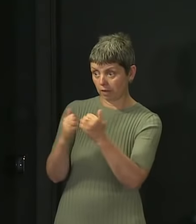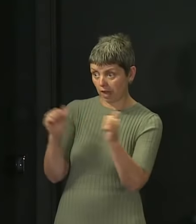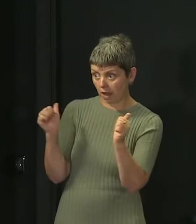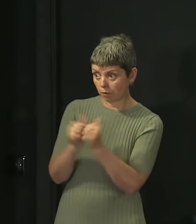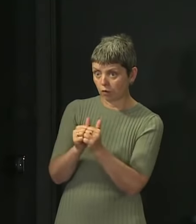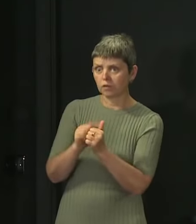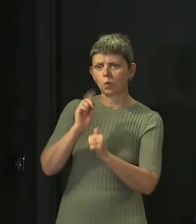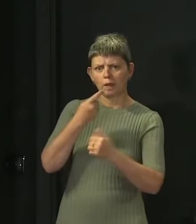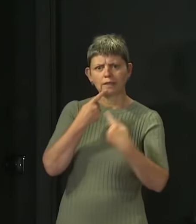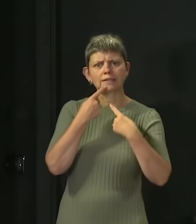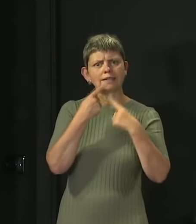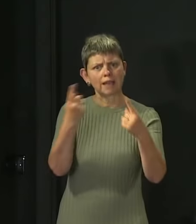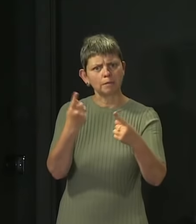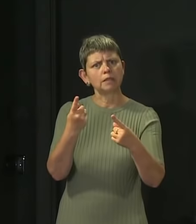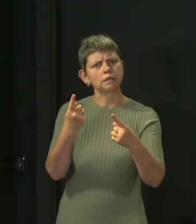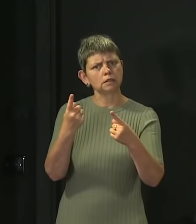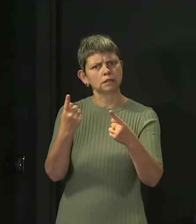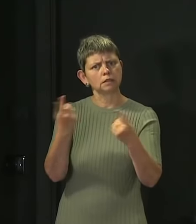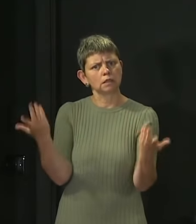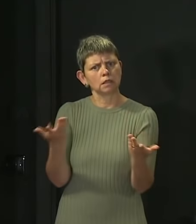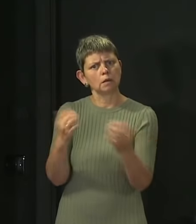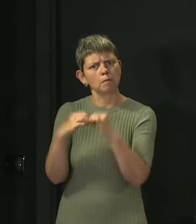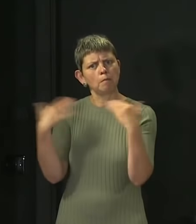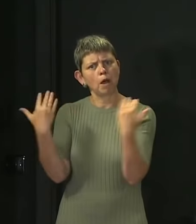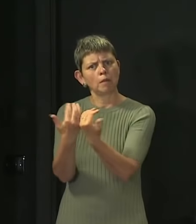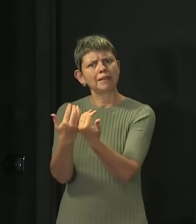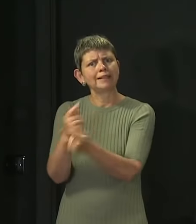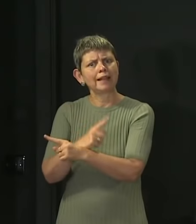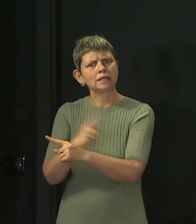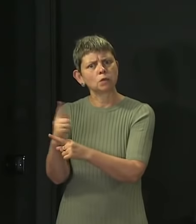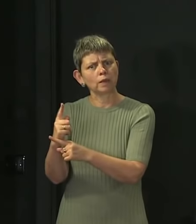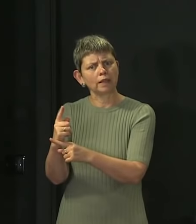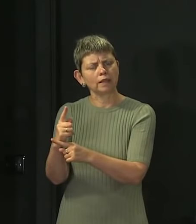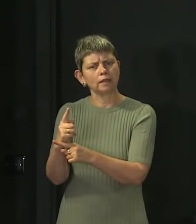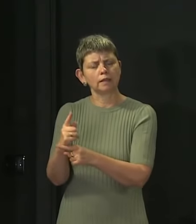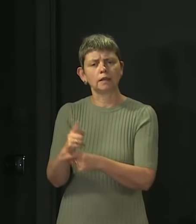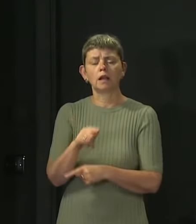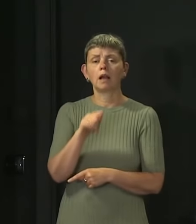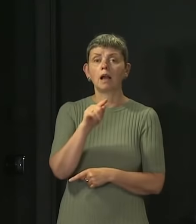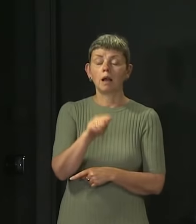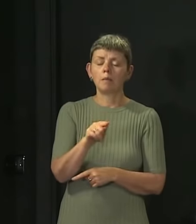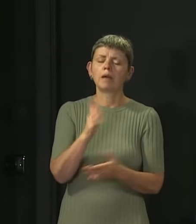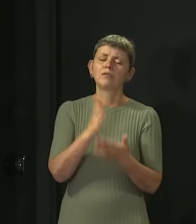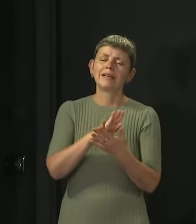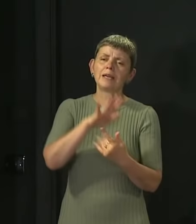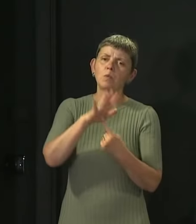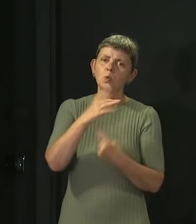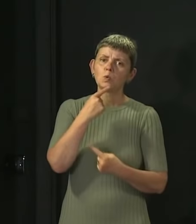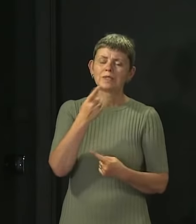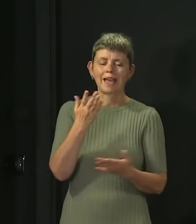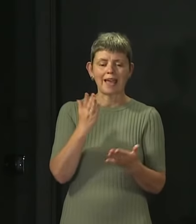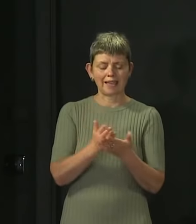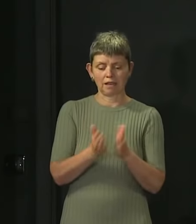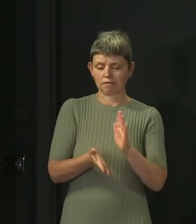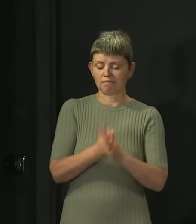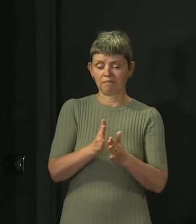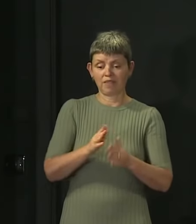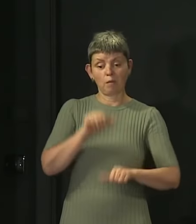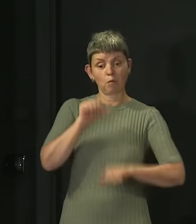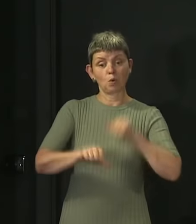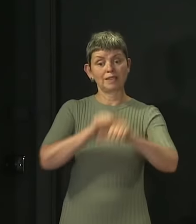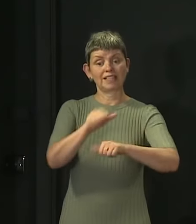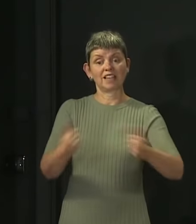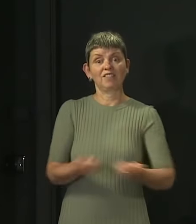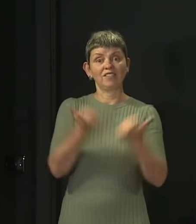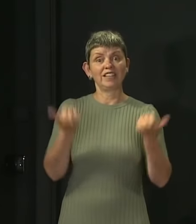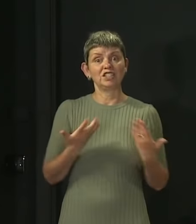next week. And we want to get to the end of this process. And this is the important, we're not at the end of this process yet. And we want to get to the